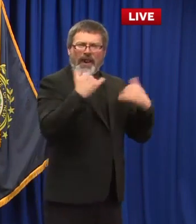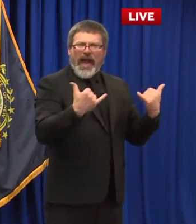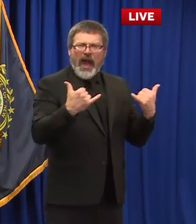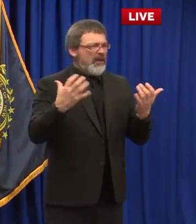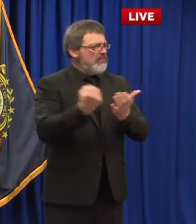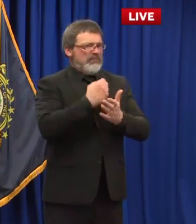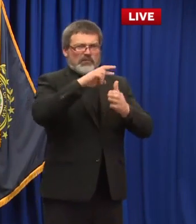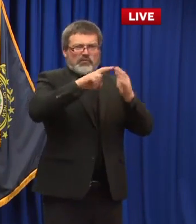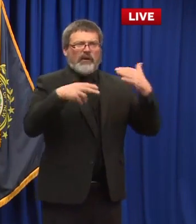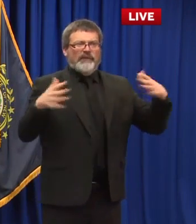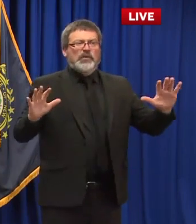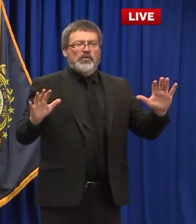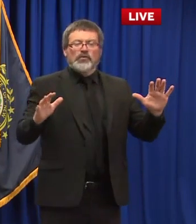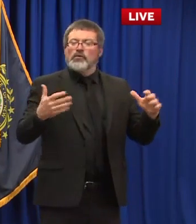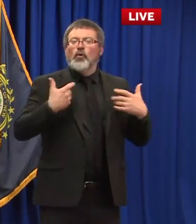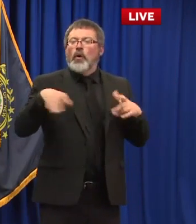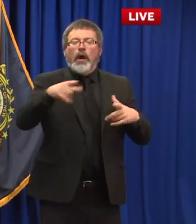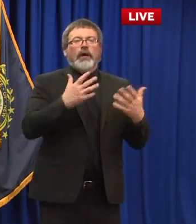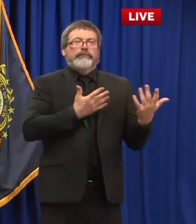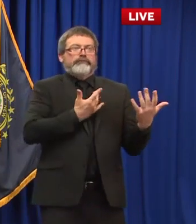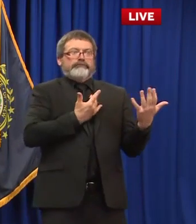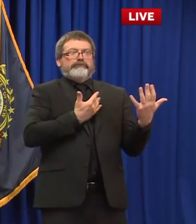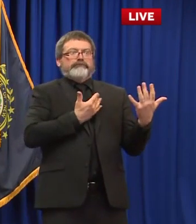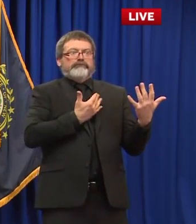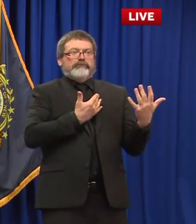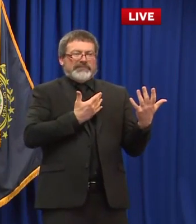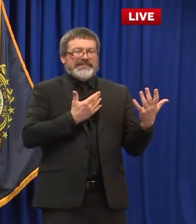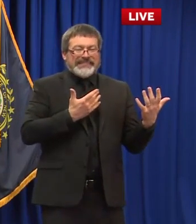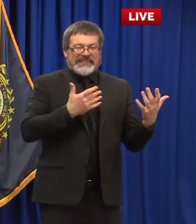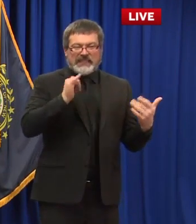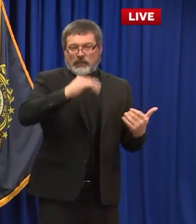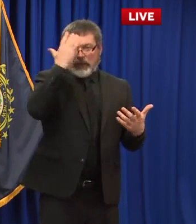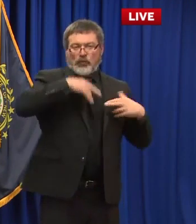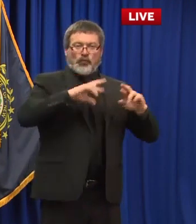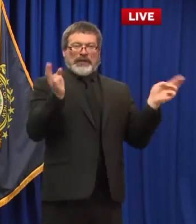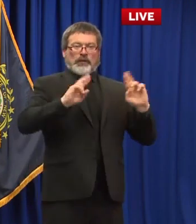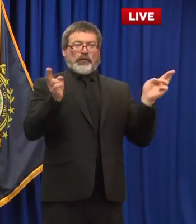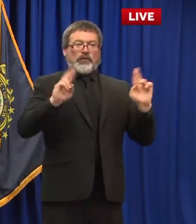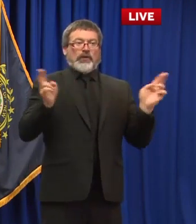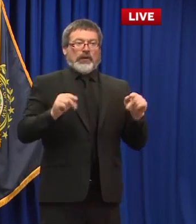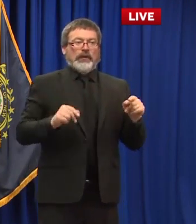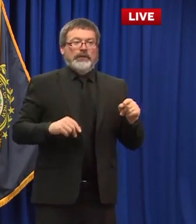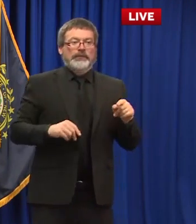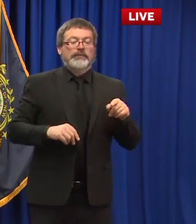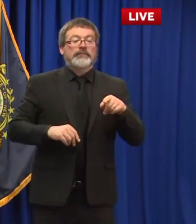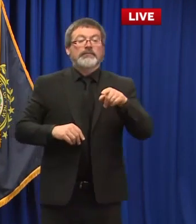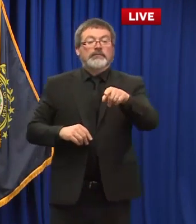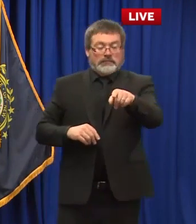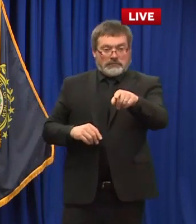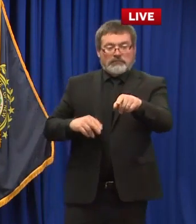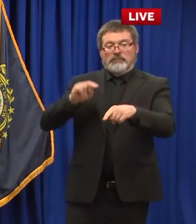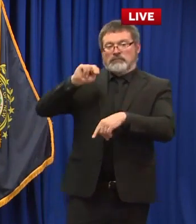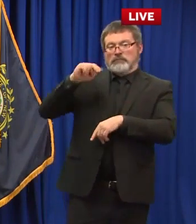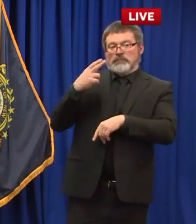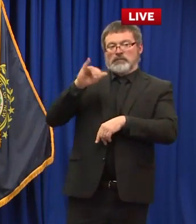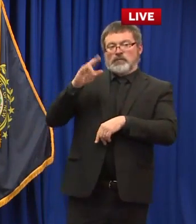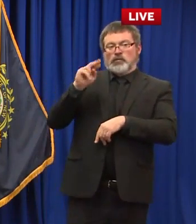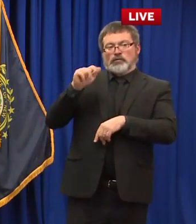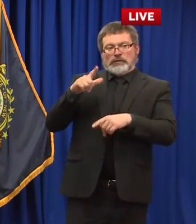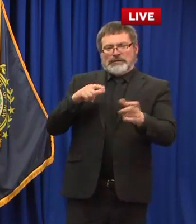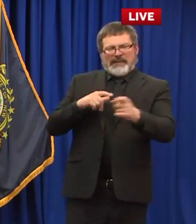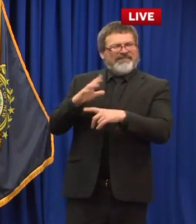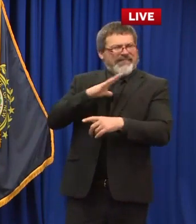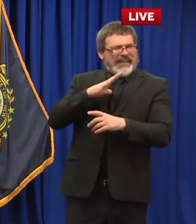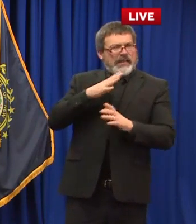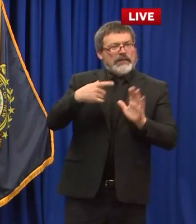resources out there for the people that want testing a lot of non-symptomatic people coming in and are you kind of surprised that the rate remains at or below